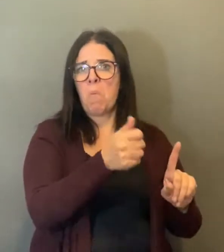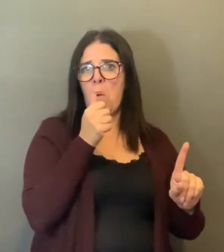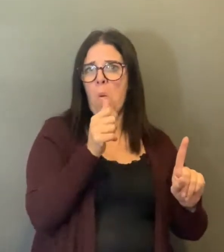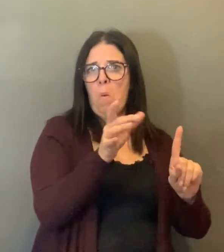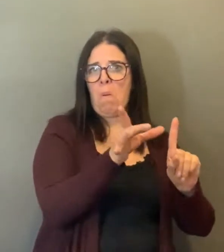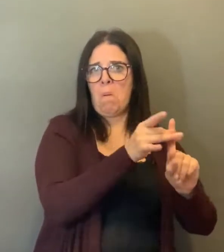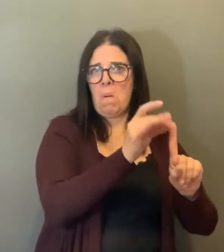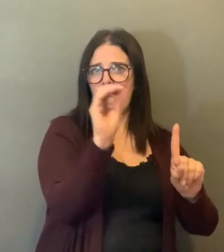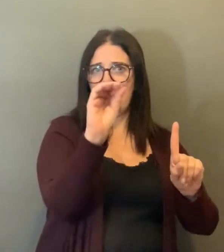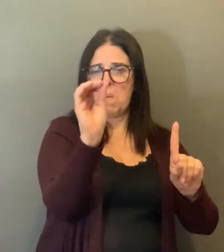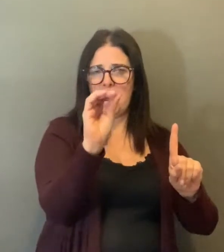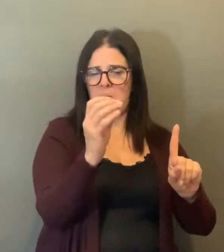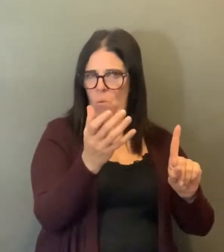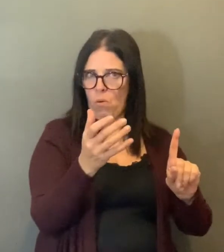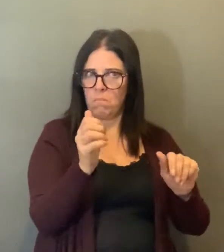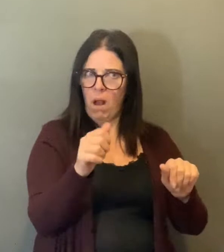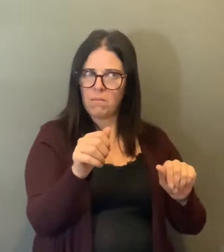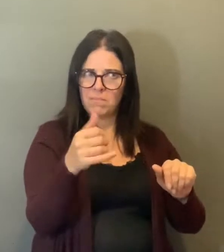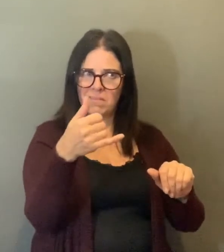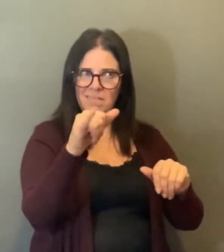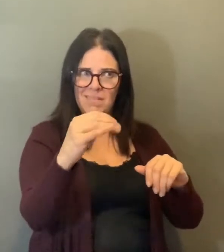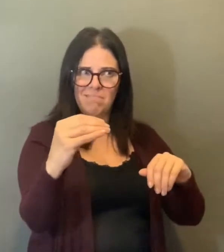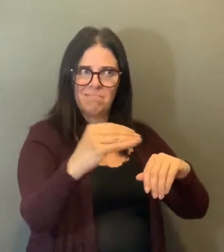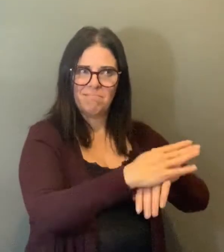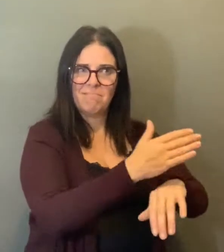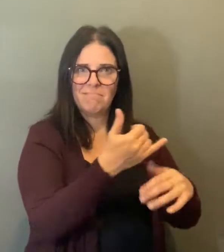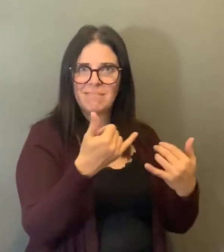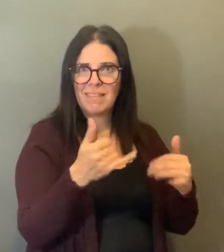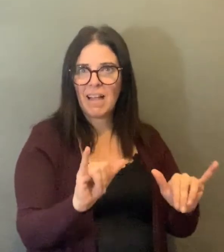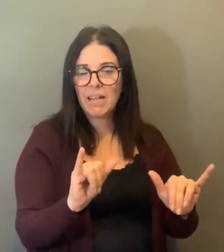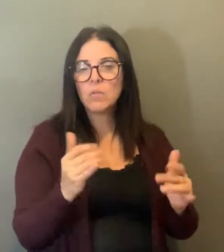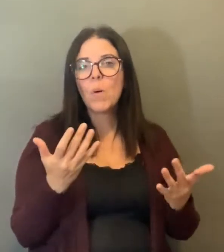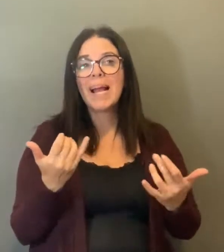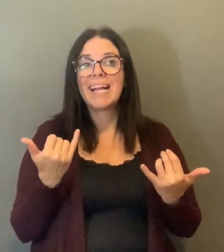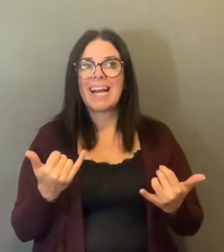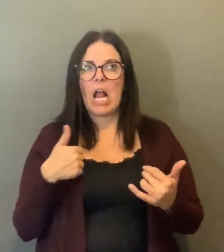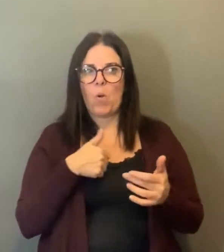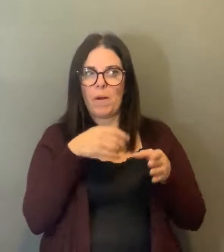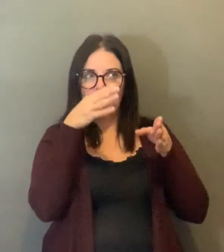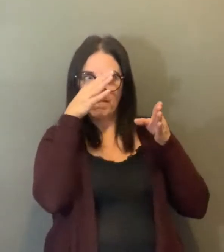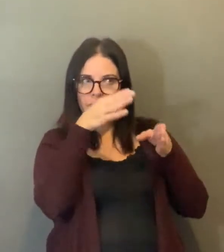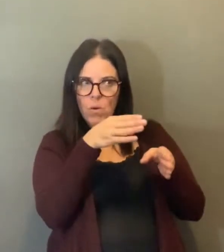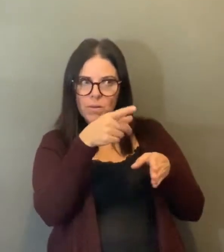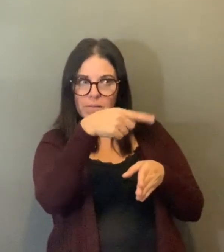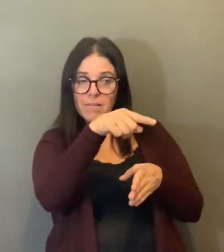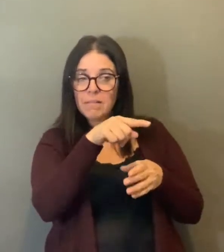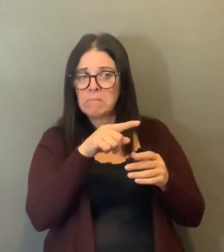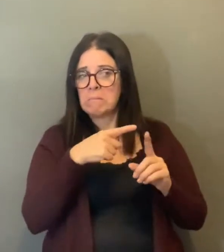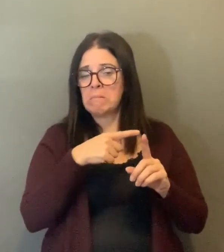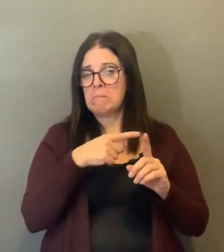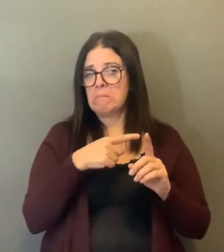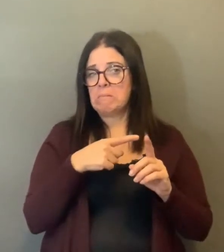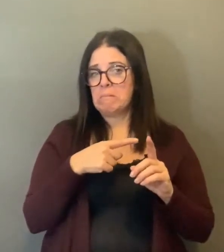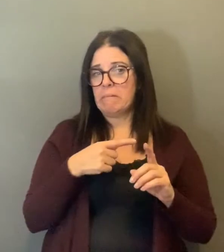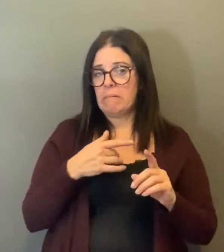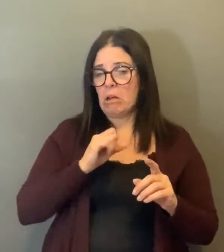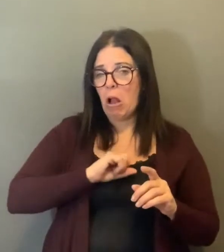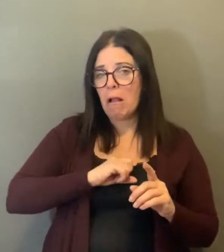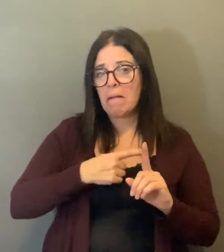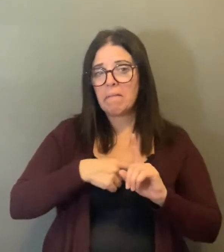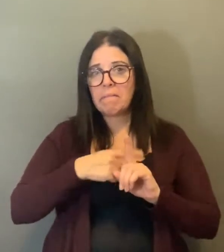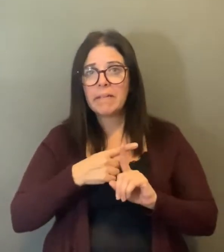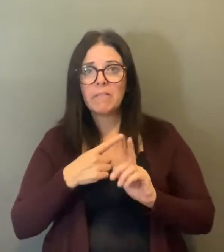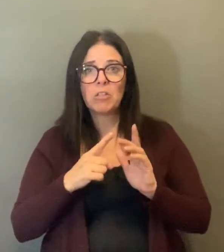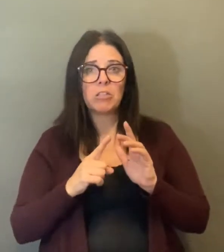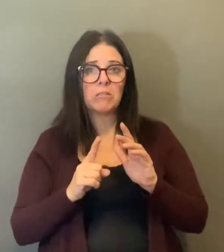it doesn't mean that they won't get the disease even in the future. So there has to be this balance that how frequently we are testing them.